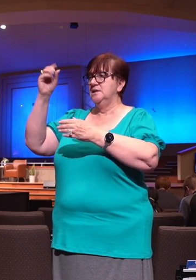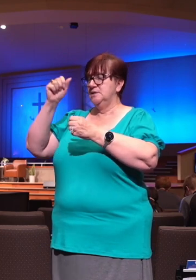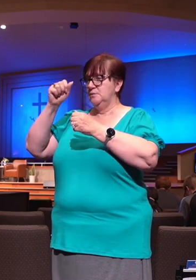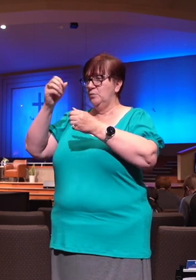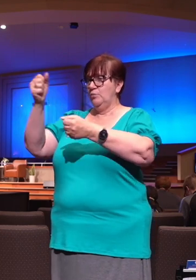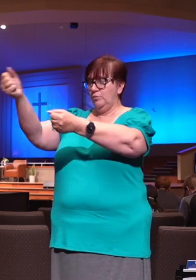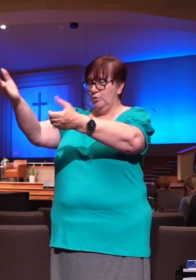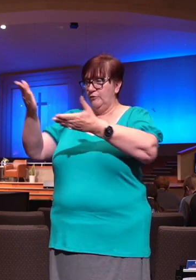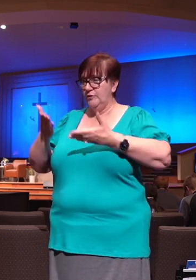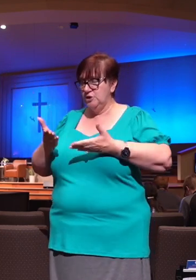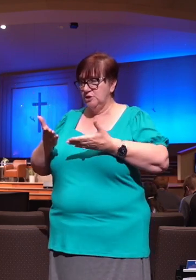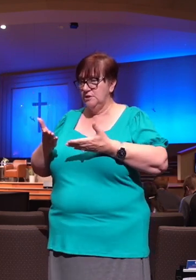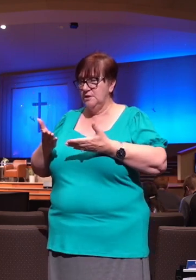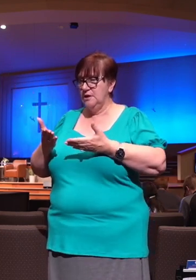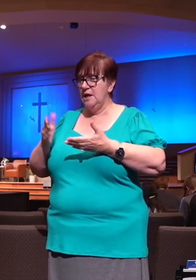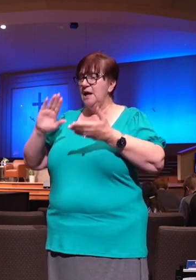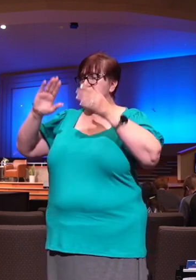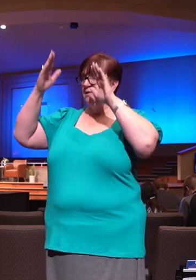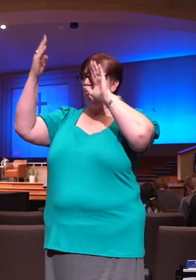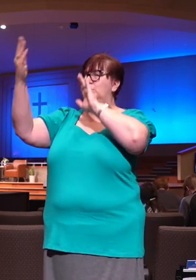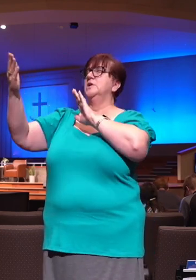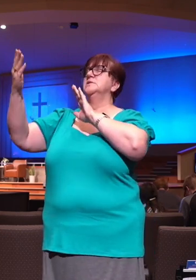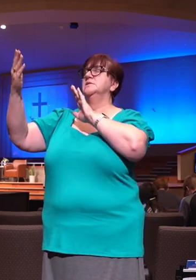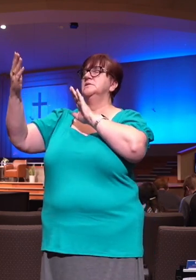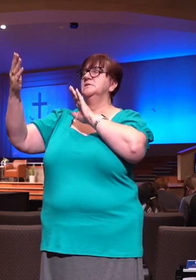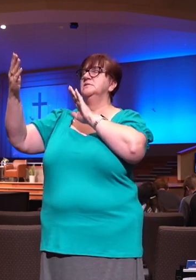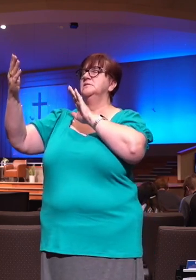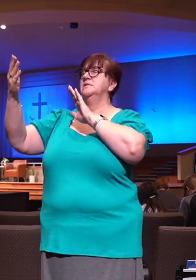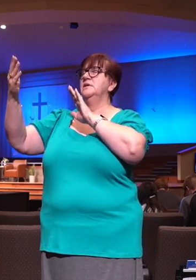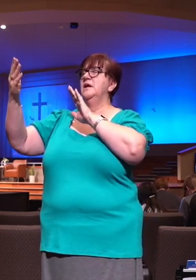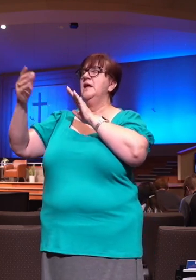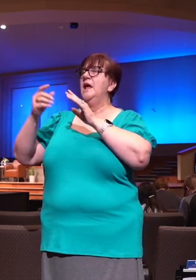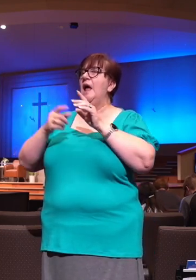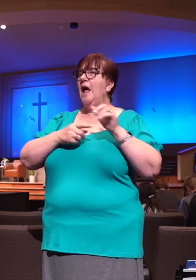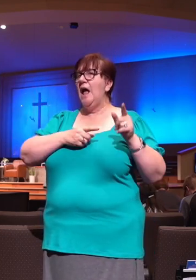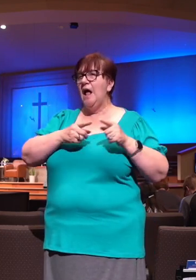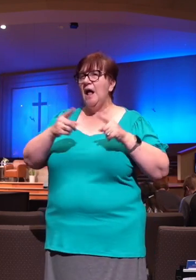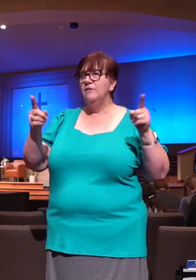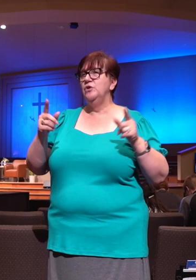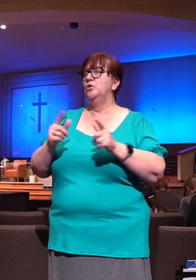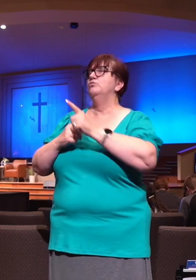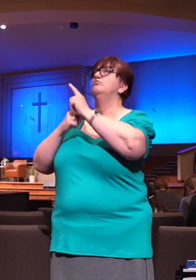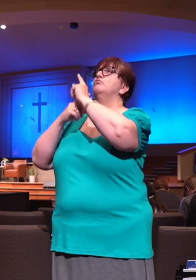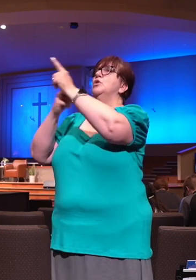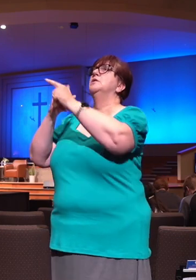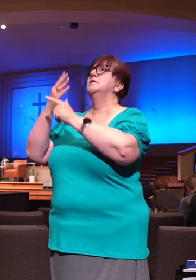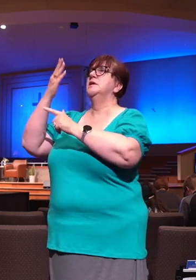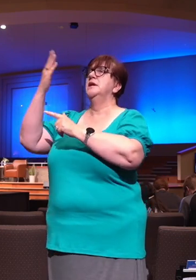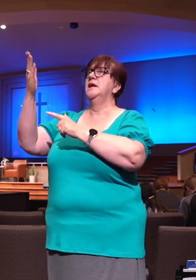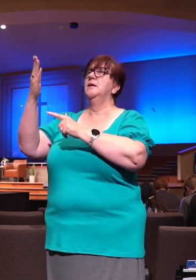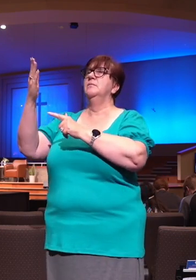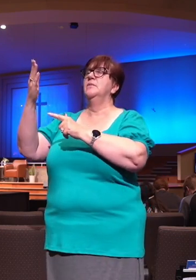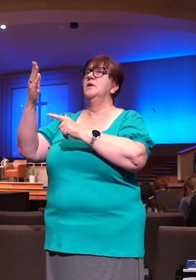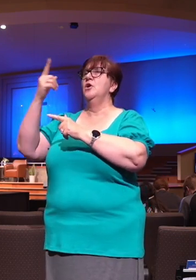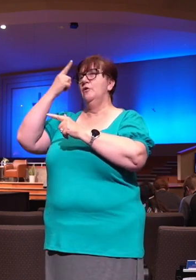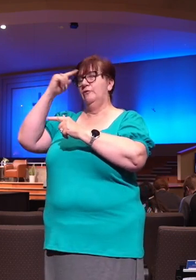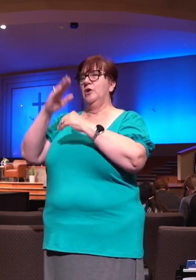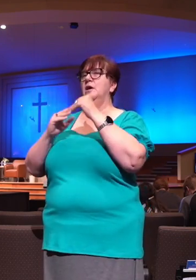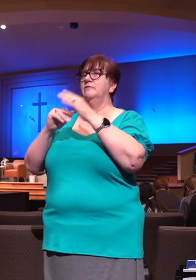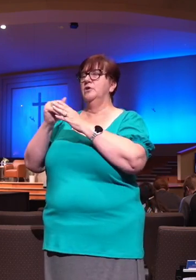Have you ran to him lately for counsel, for comfort? Are you satisfied in his promises? Recognizing that in his promises, there's no